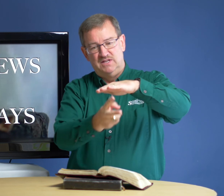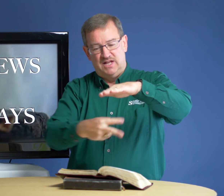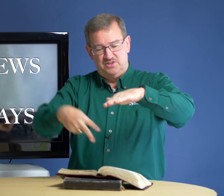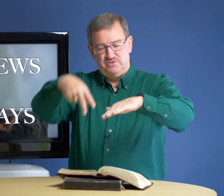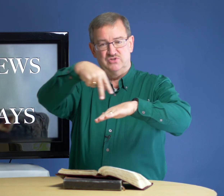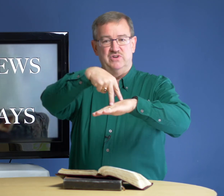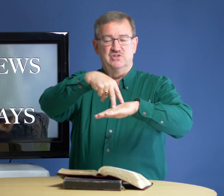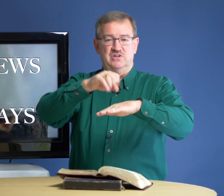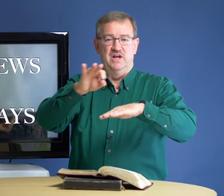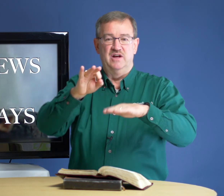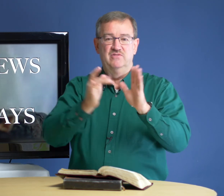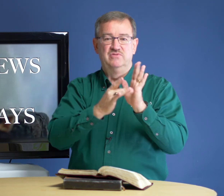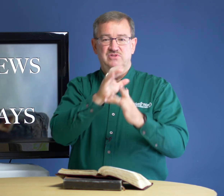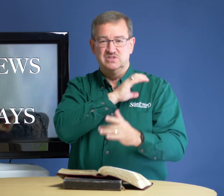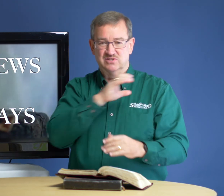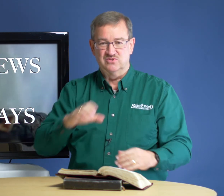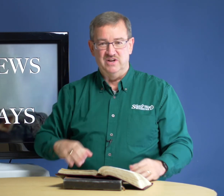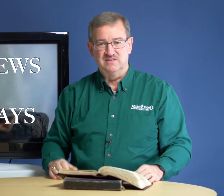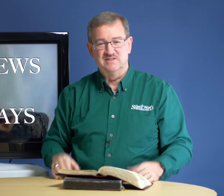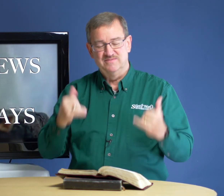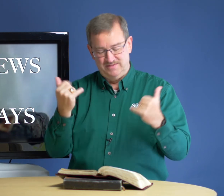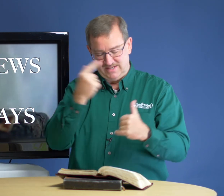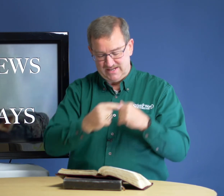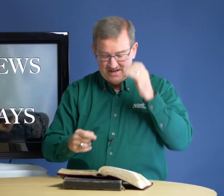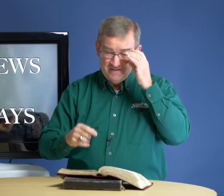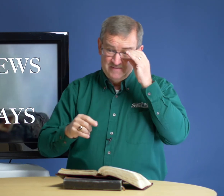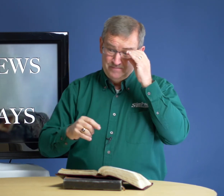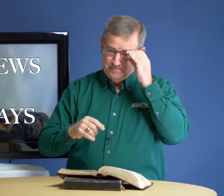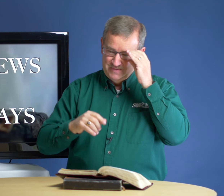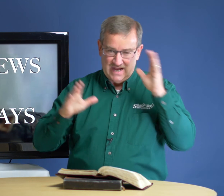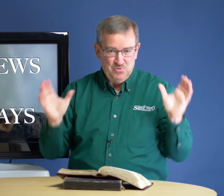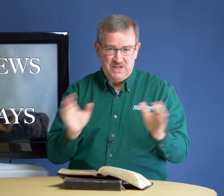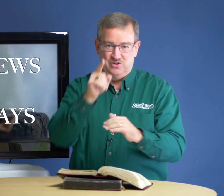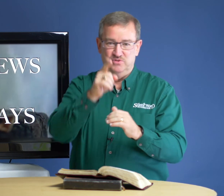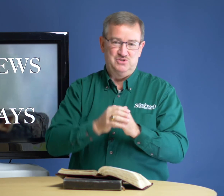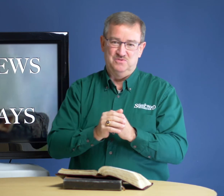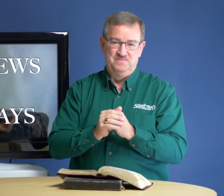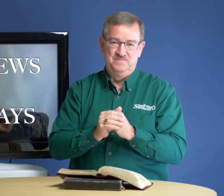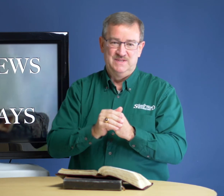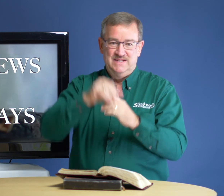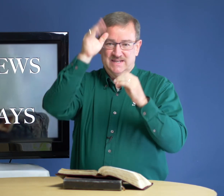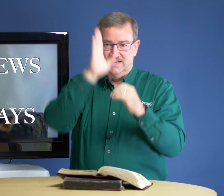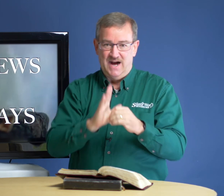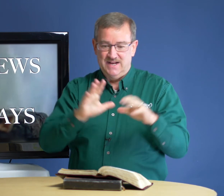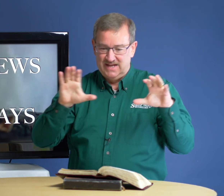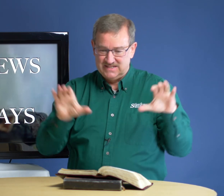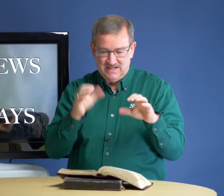and the resurrection of Jesus Christ. Today, I want to encourage you. God has done